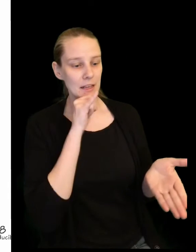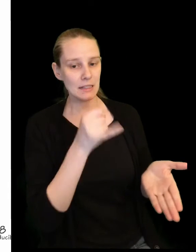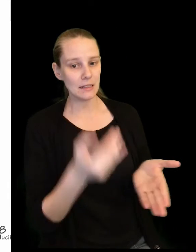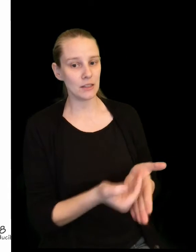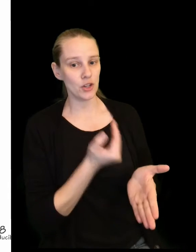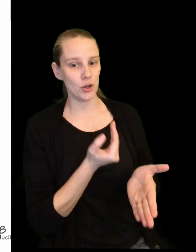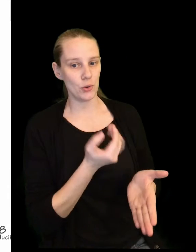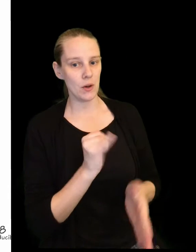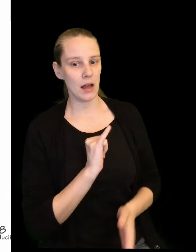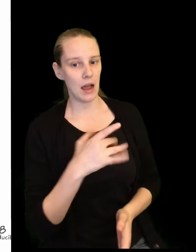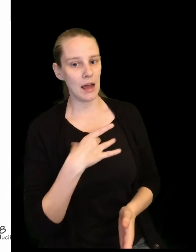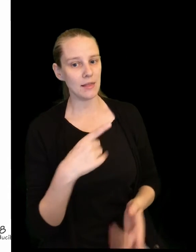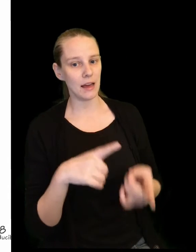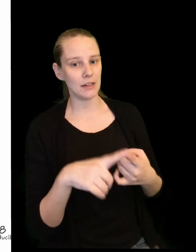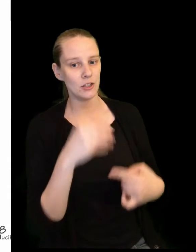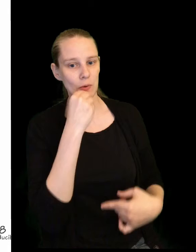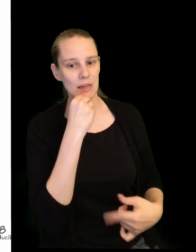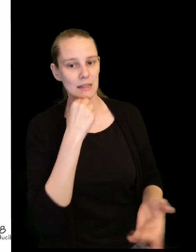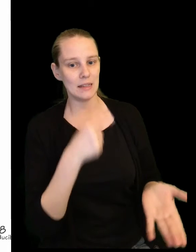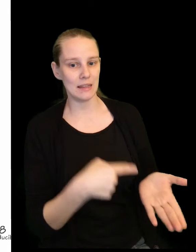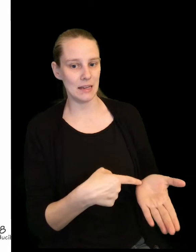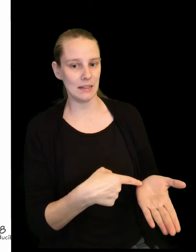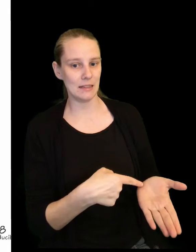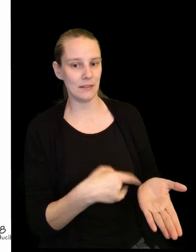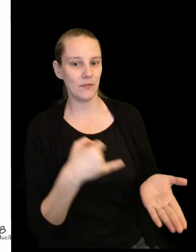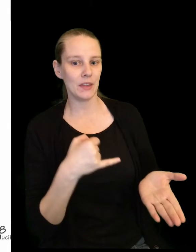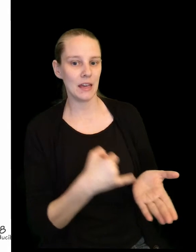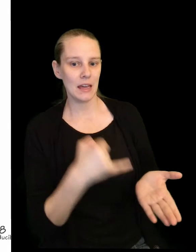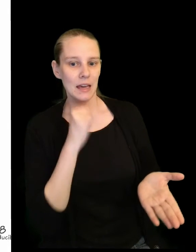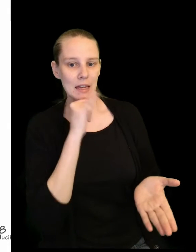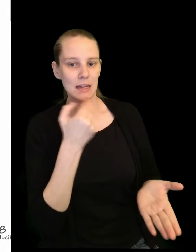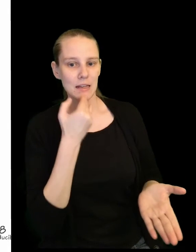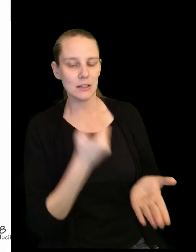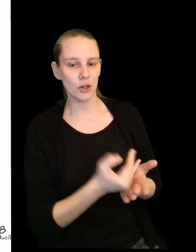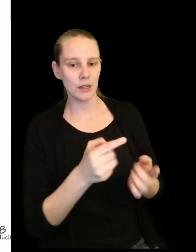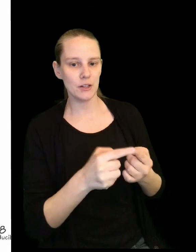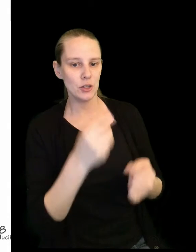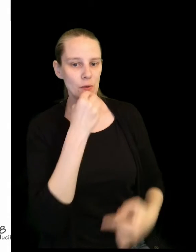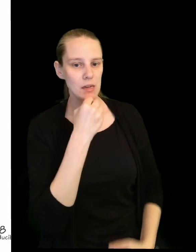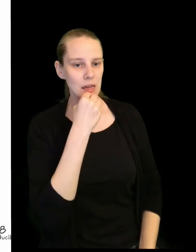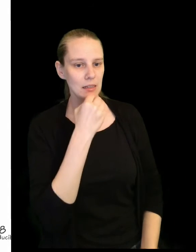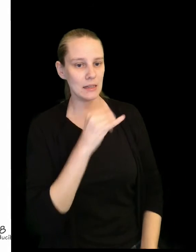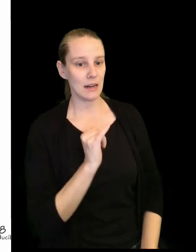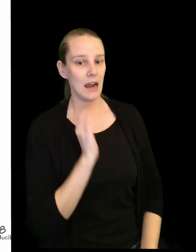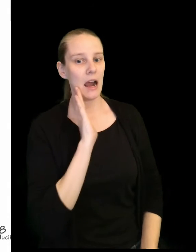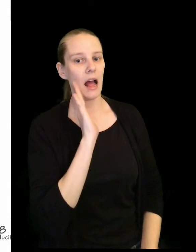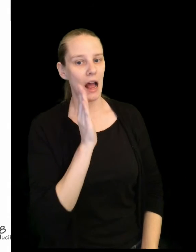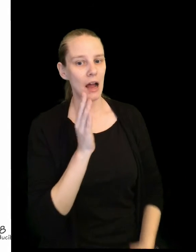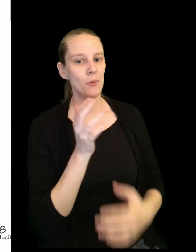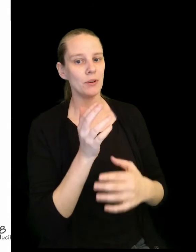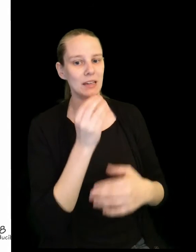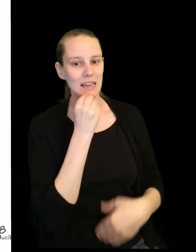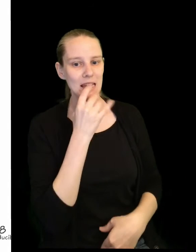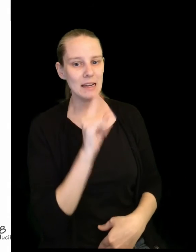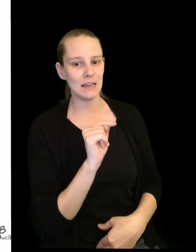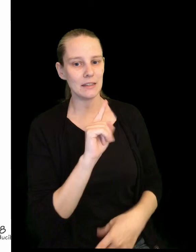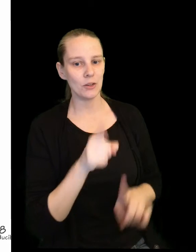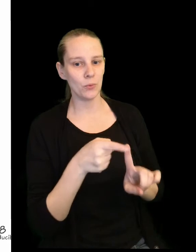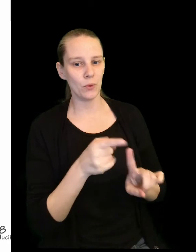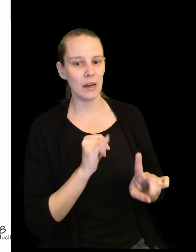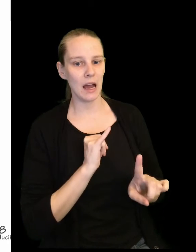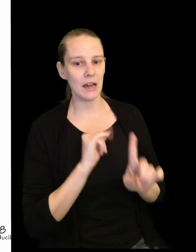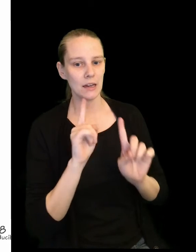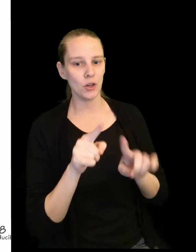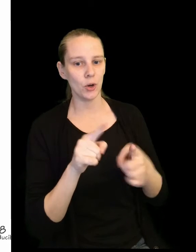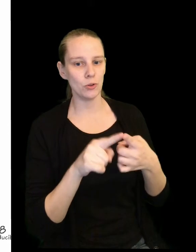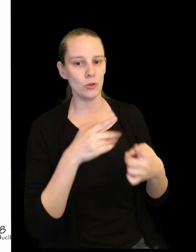This is new. I like to eat this. It is good to eat. I will eat it